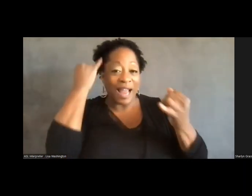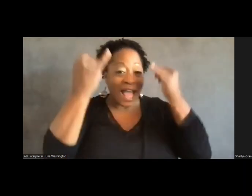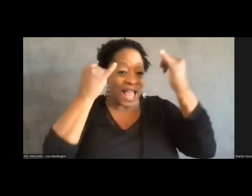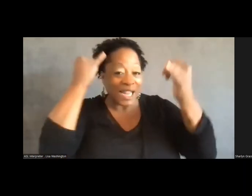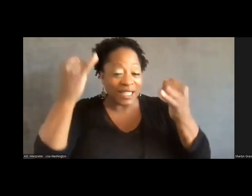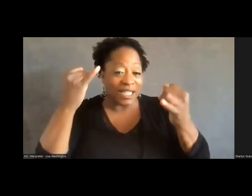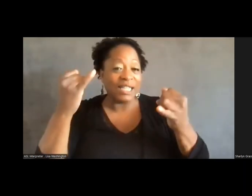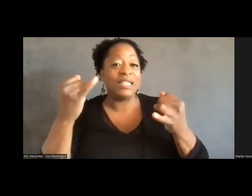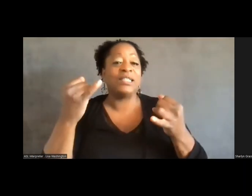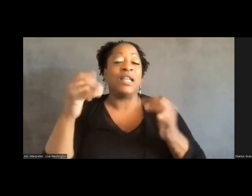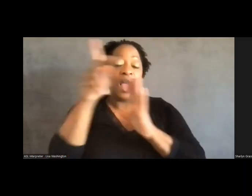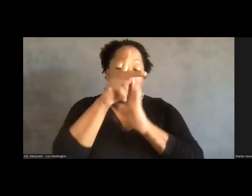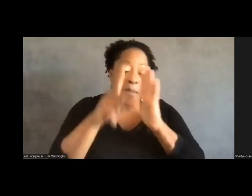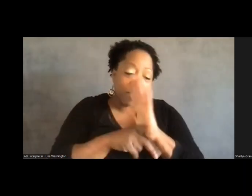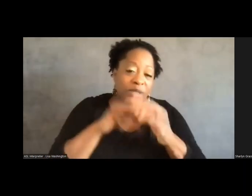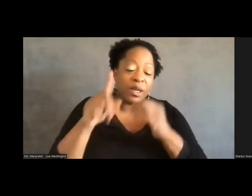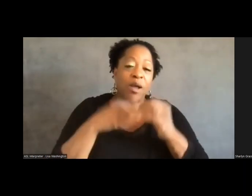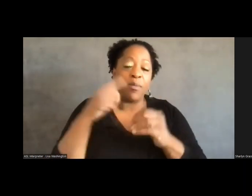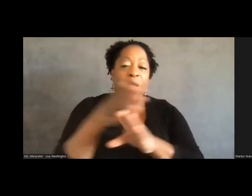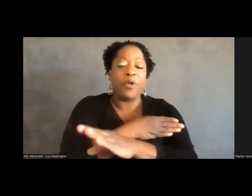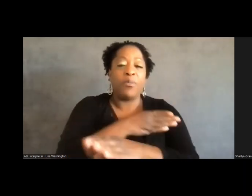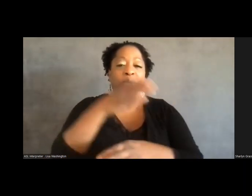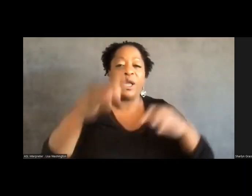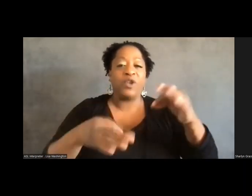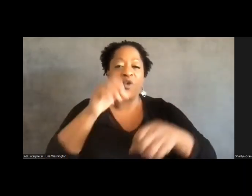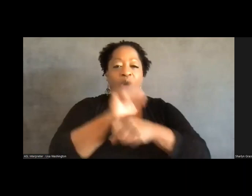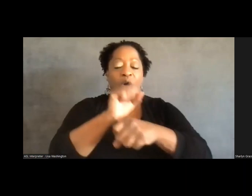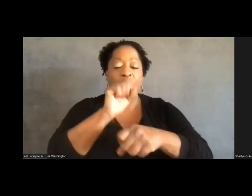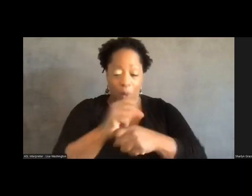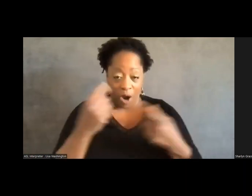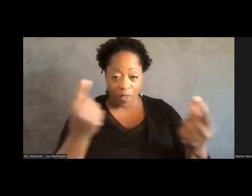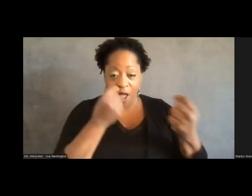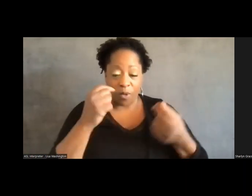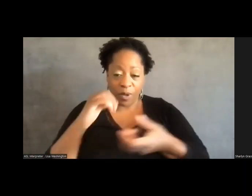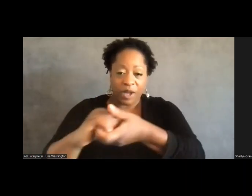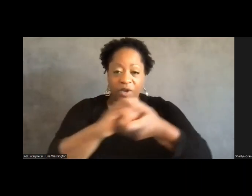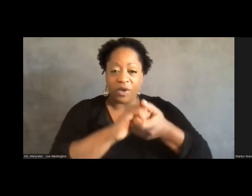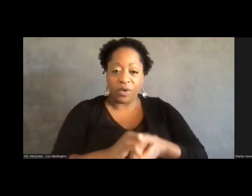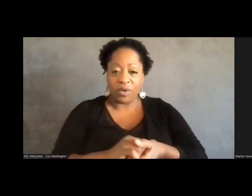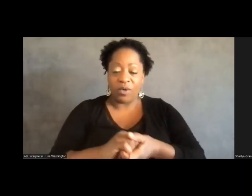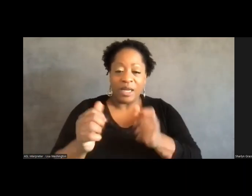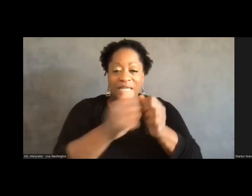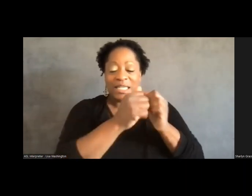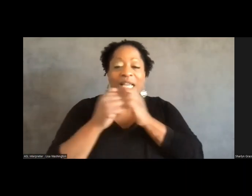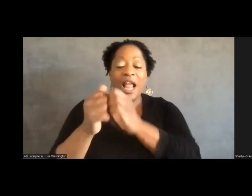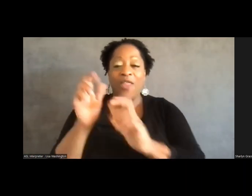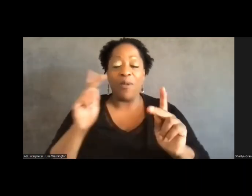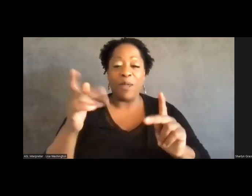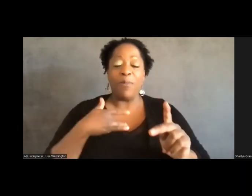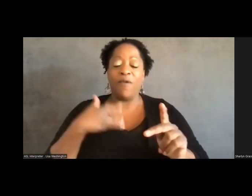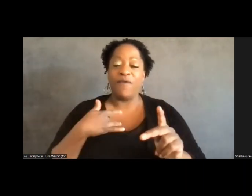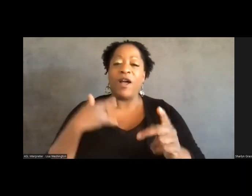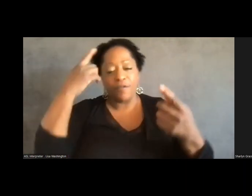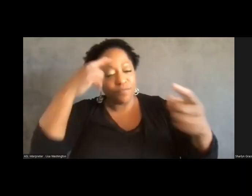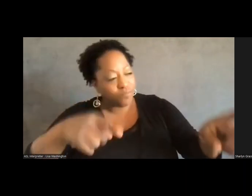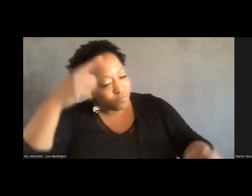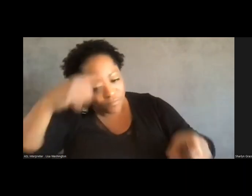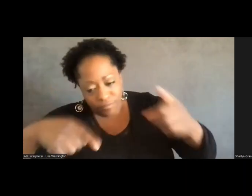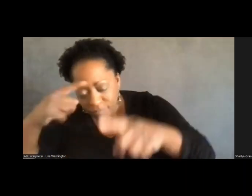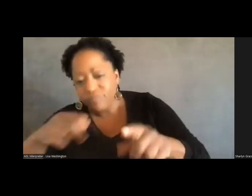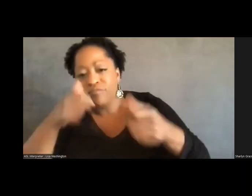pretrial work that we were going to do together that everyone felt good about, that were not